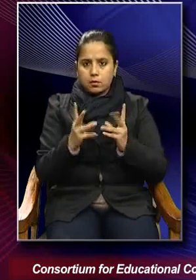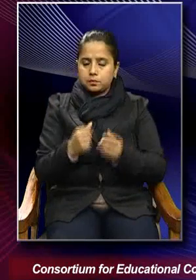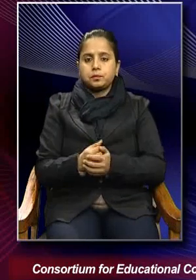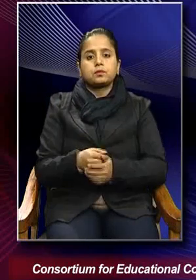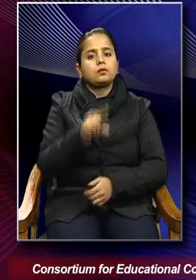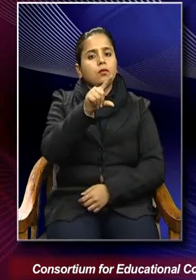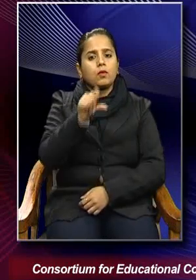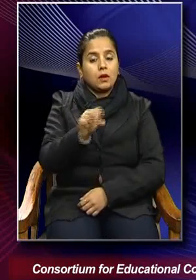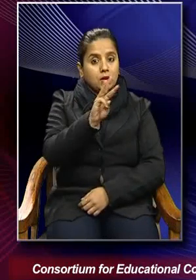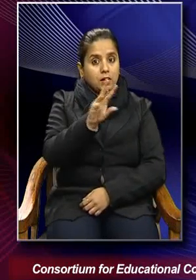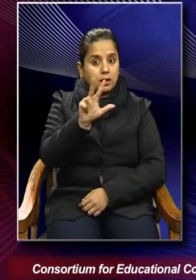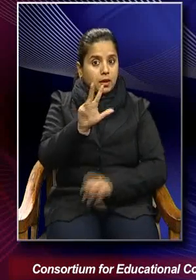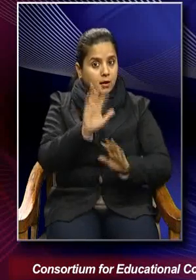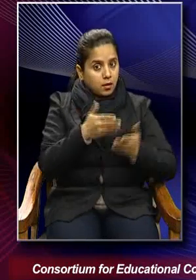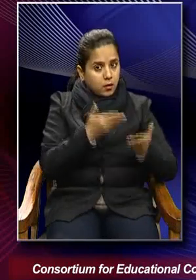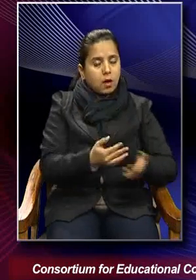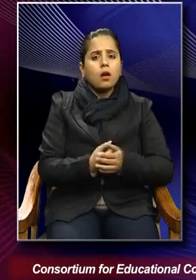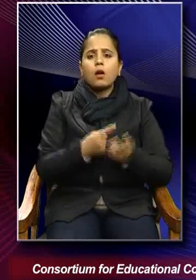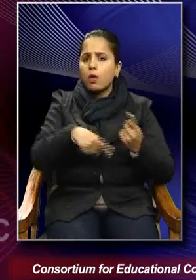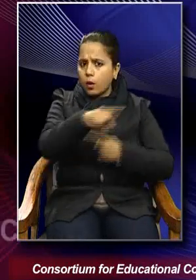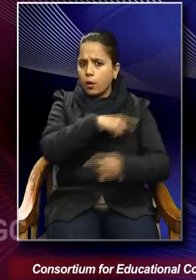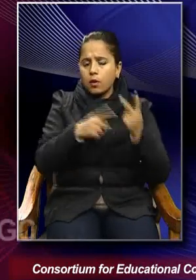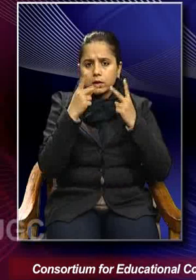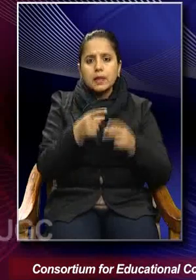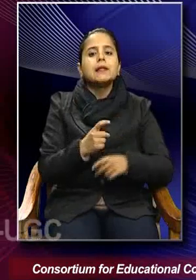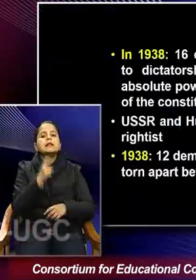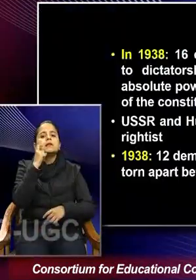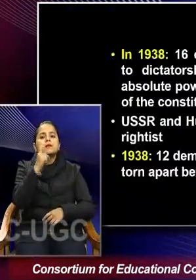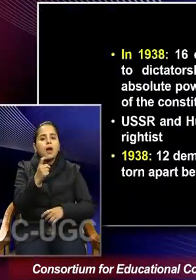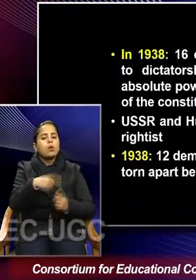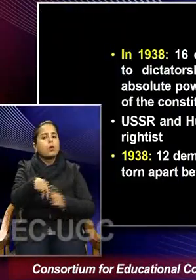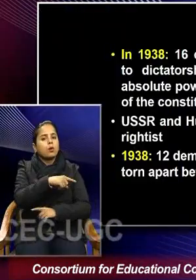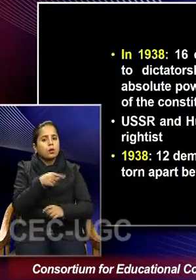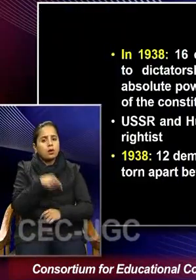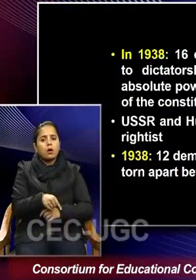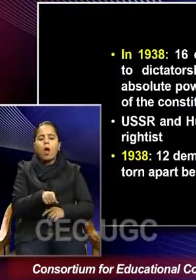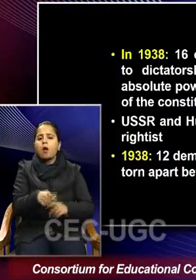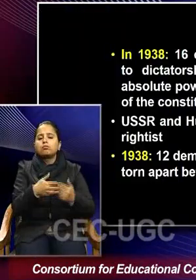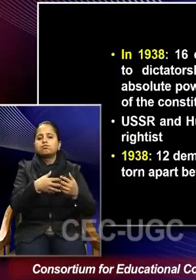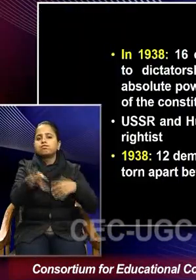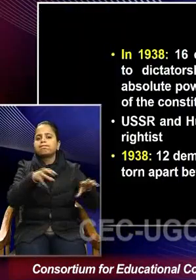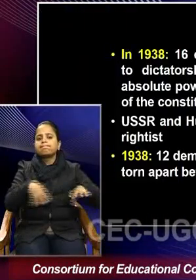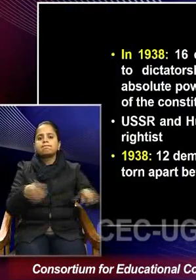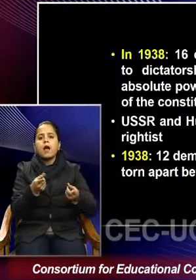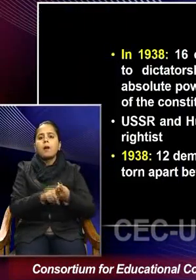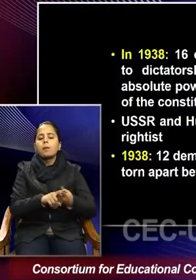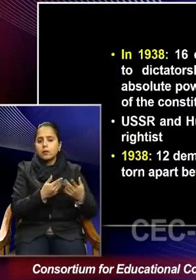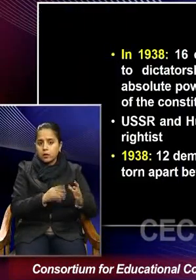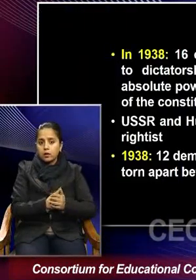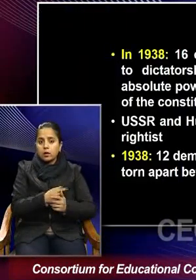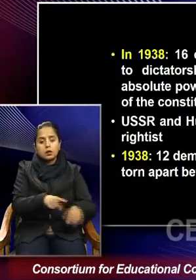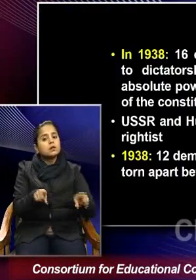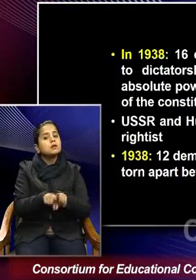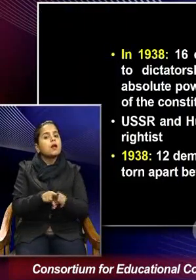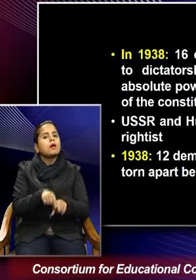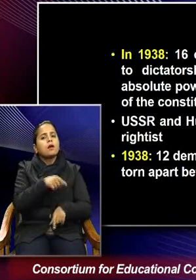1938, of them, seven were torn apart. And, uh, uh, that also